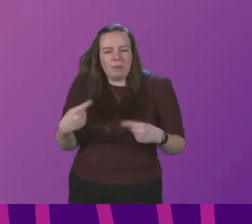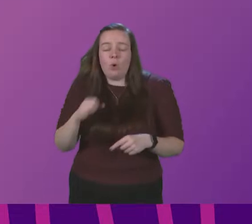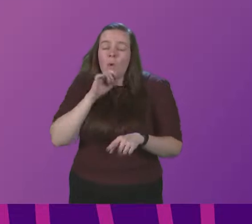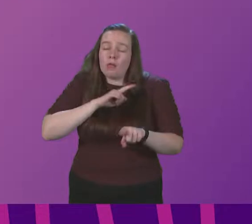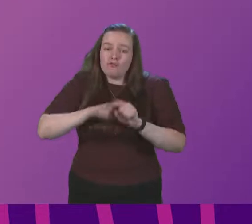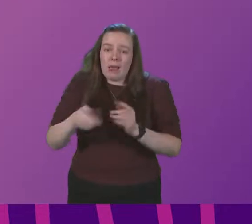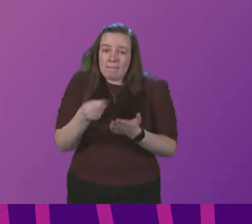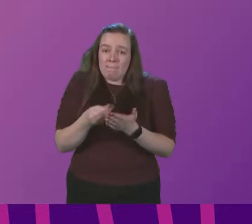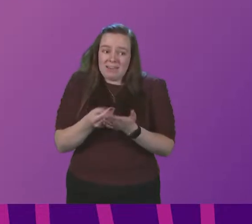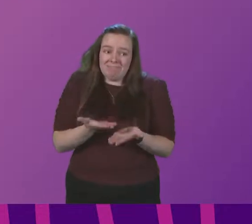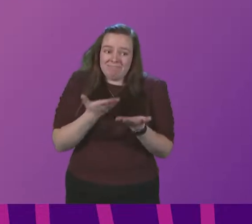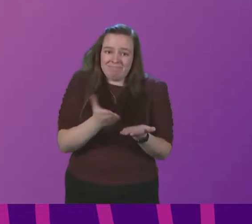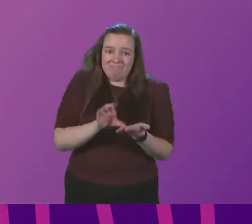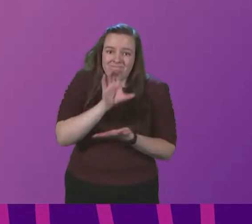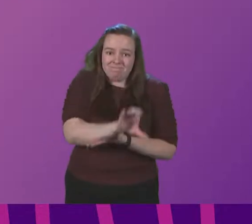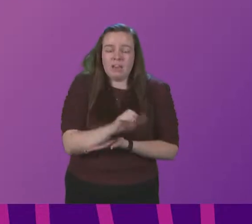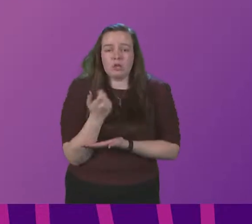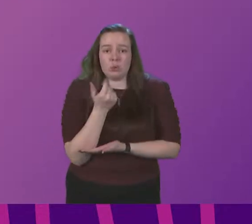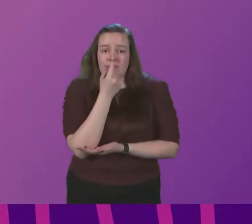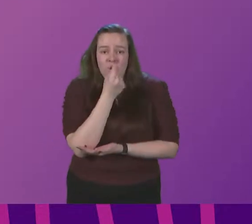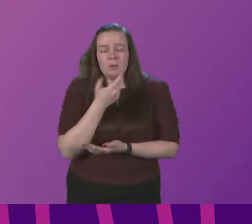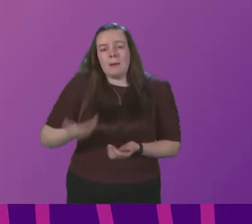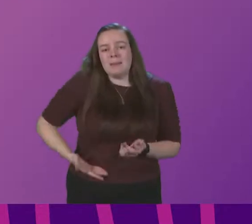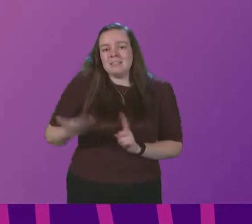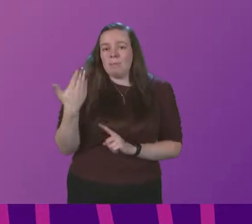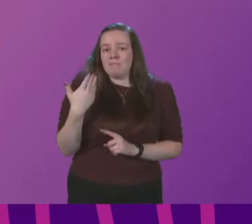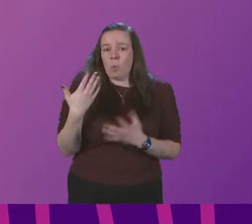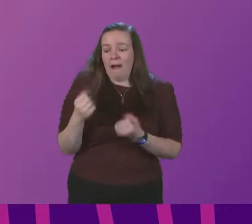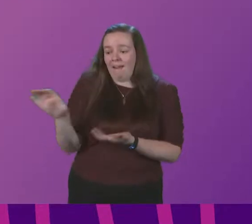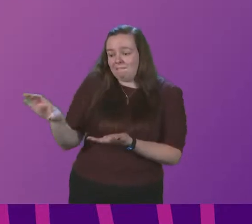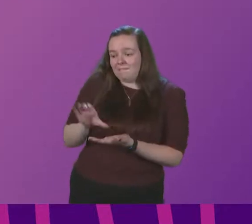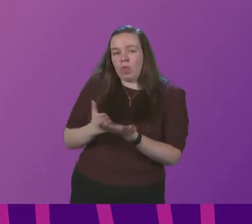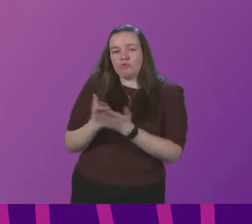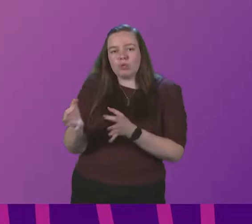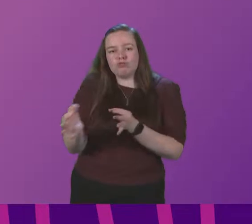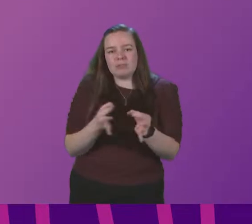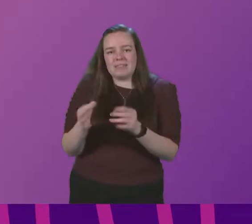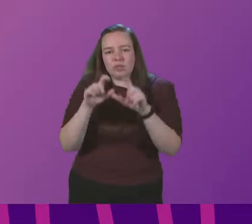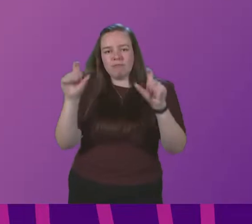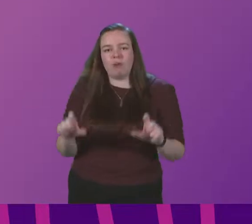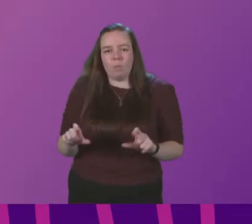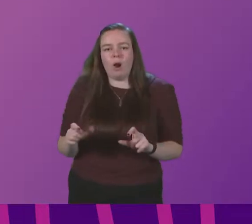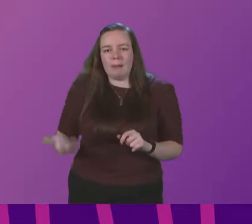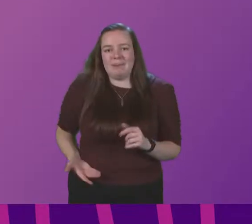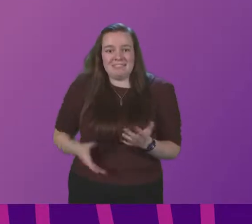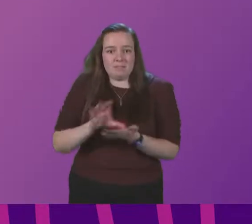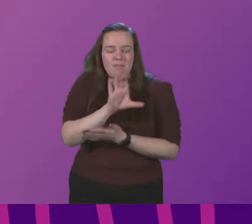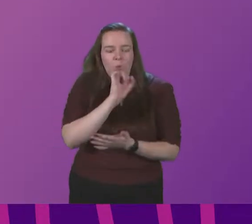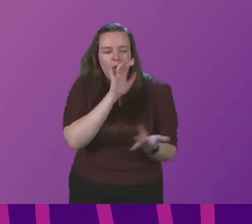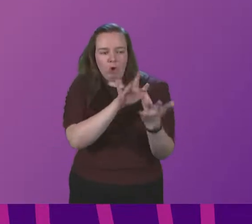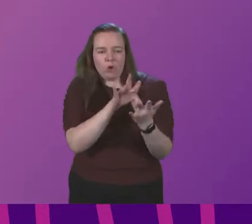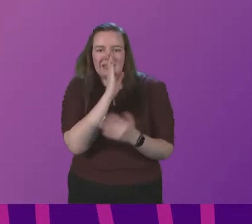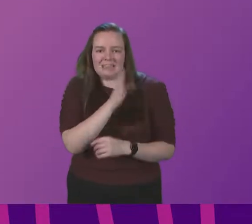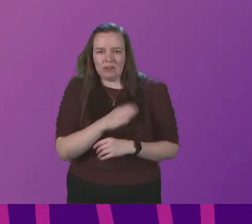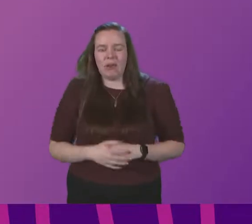available as soon as possible. Businesses who previously received support through the Strategic Business Framework Business Fund will be contacted directly.